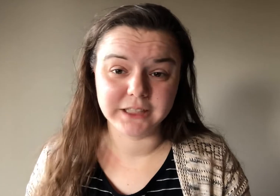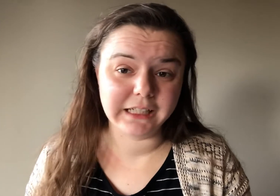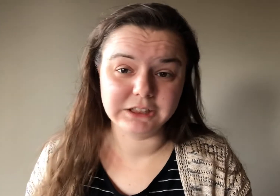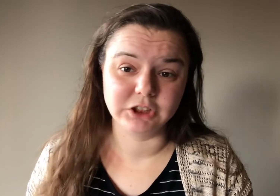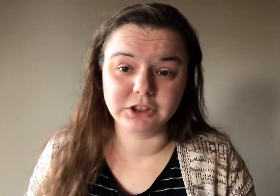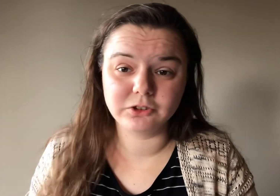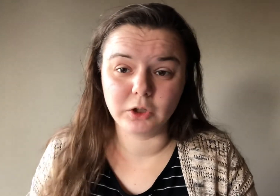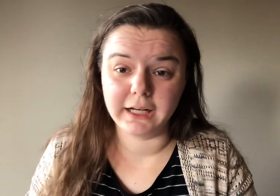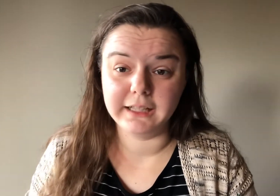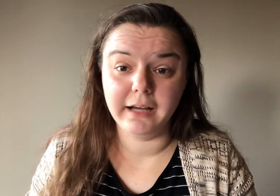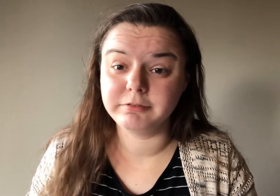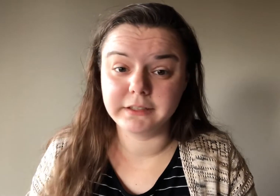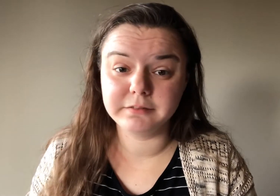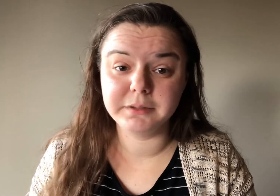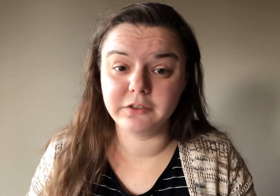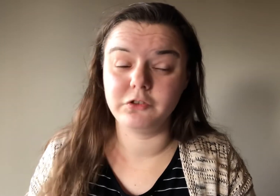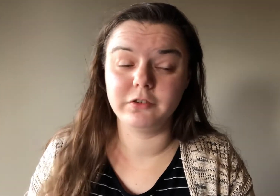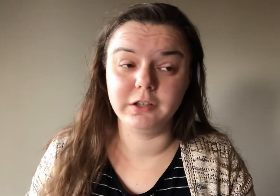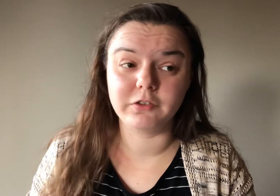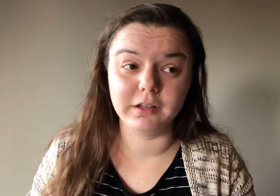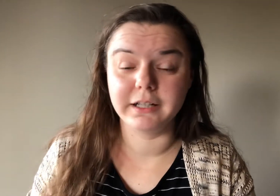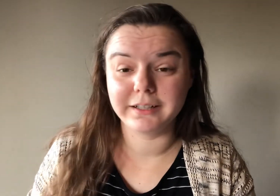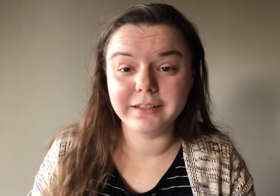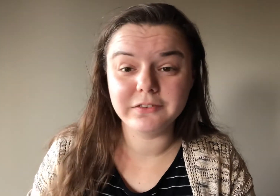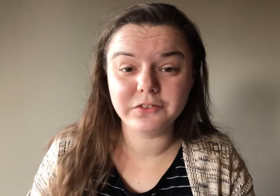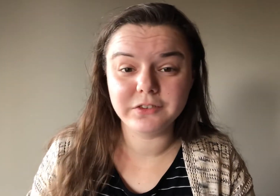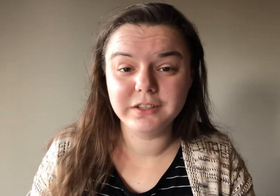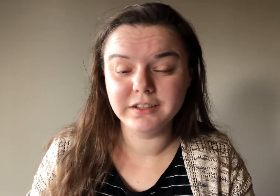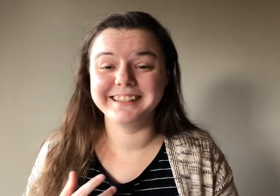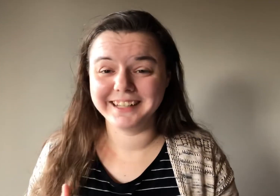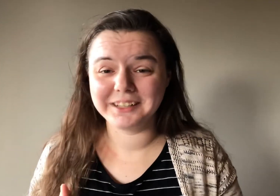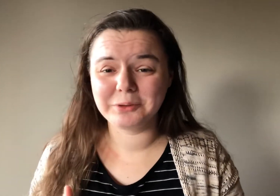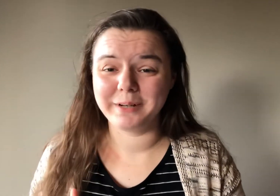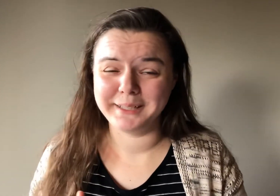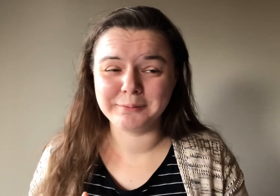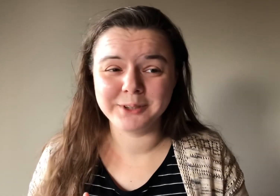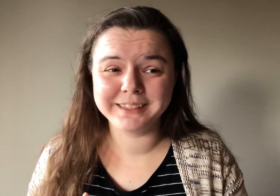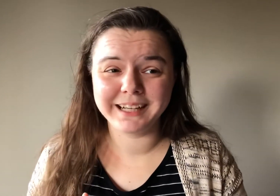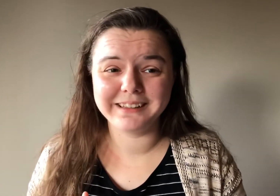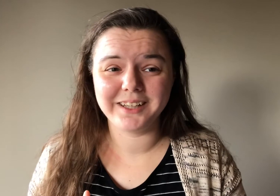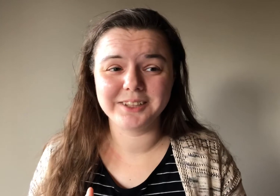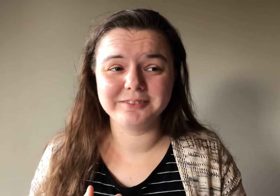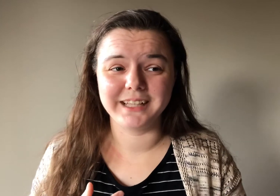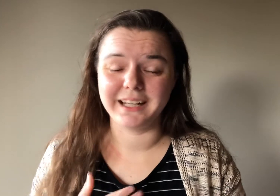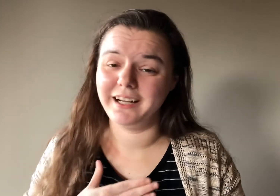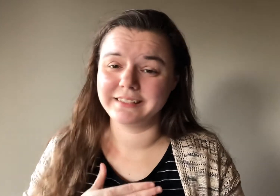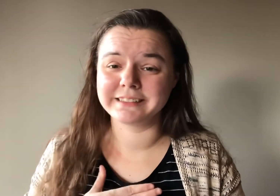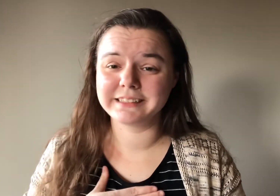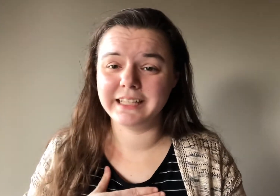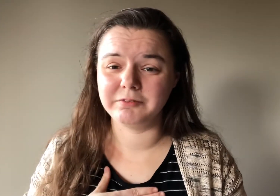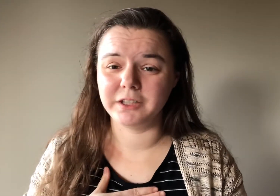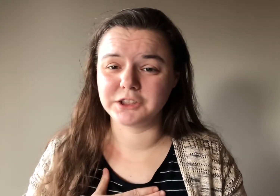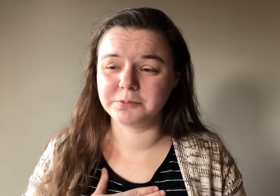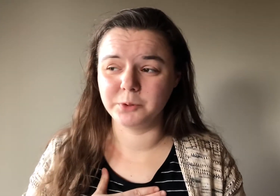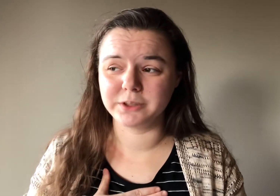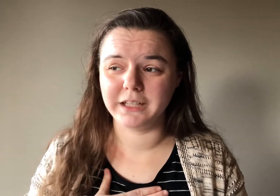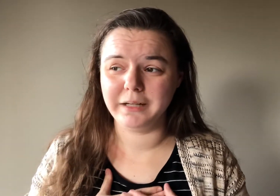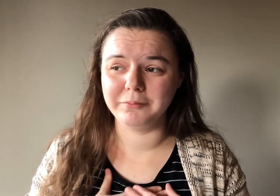that and just cry laughing because it's hilarious. Then another random one that I thought of that I honestly have watched more times